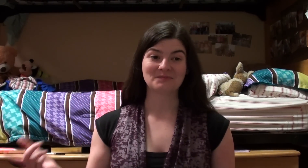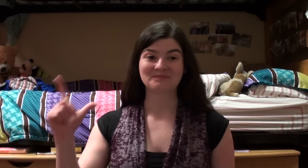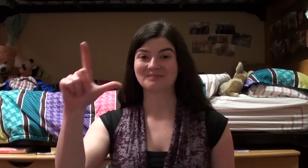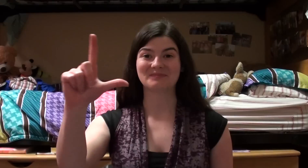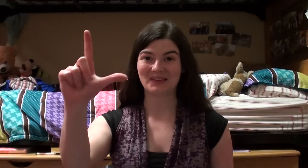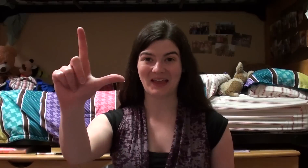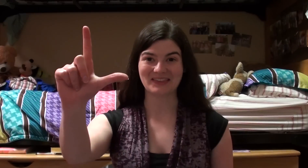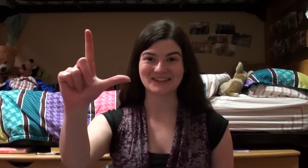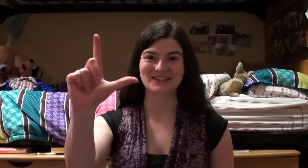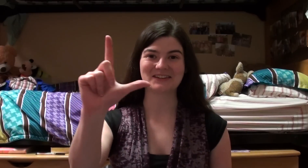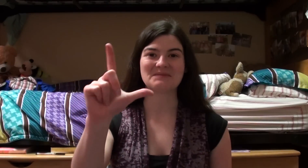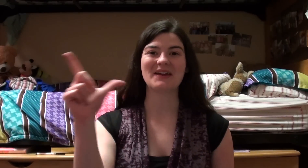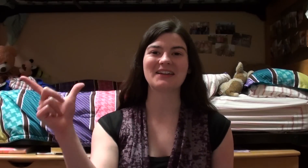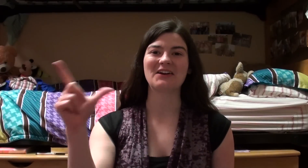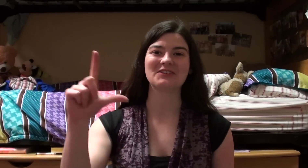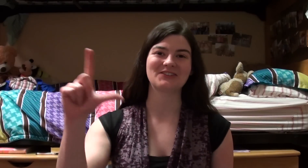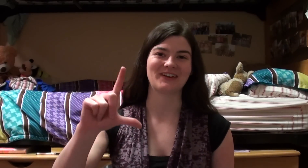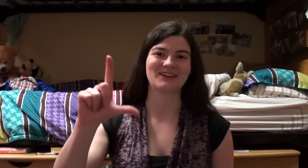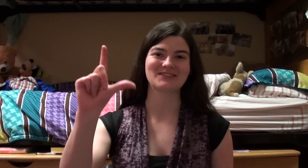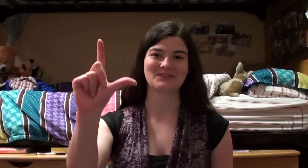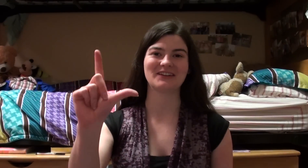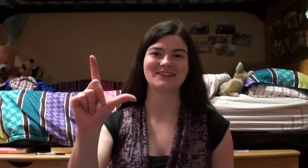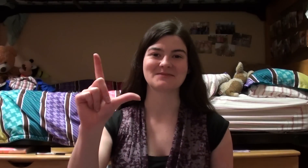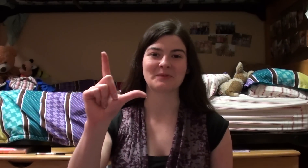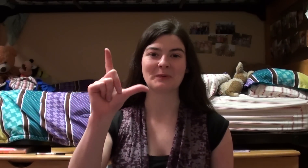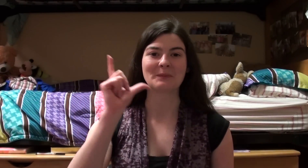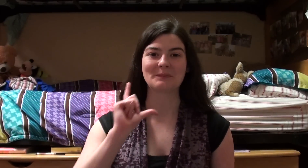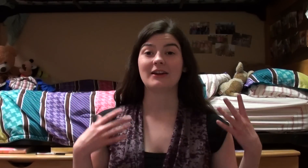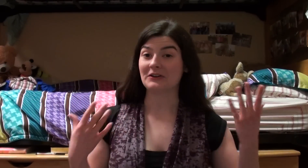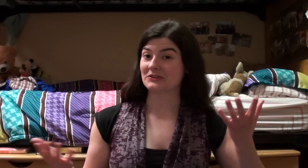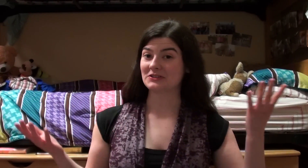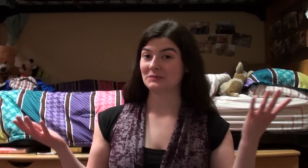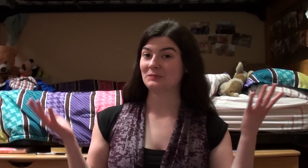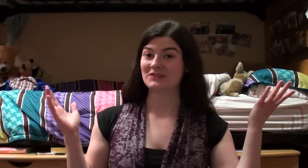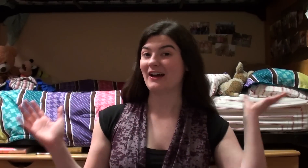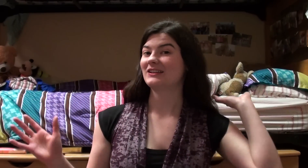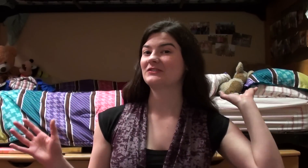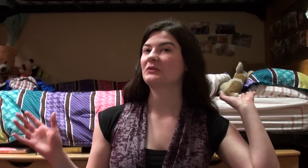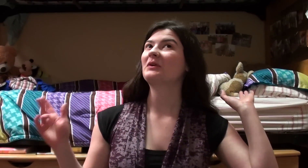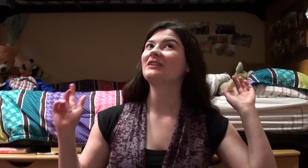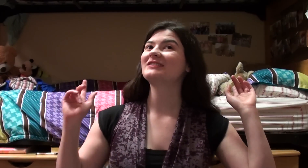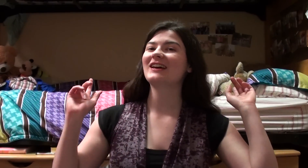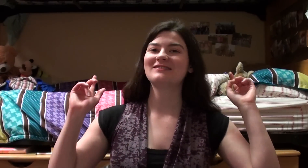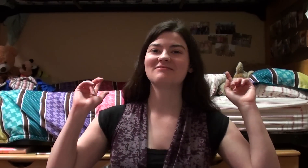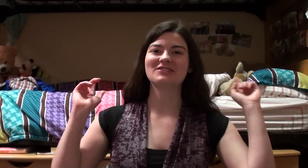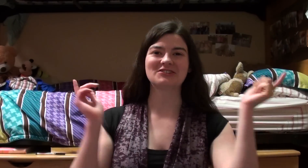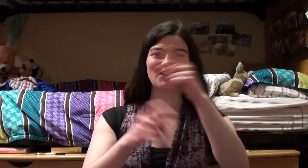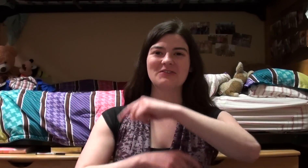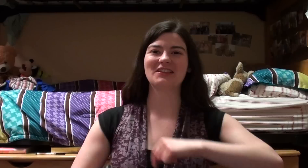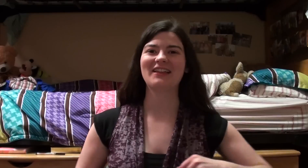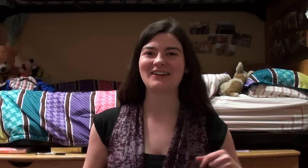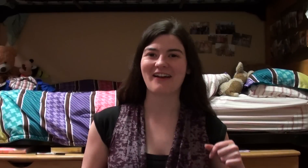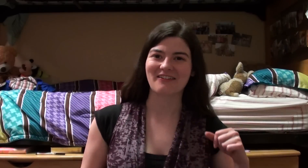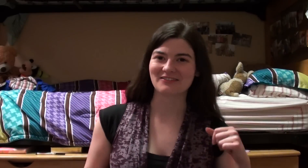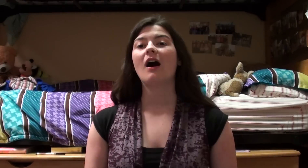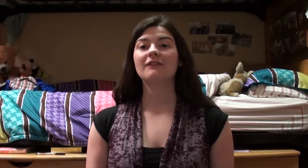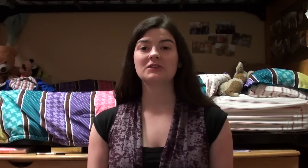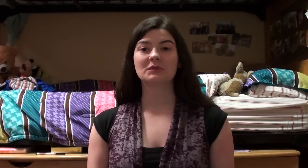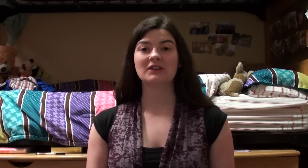like this. Make an L with your fingers. Really simple. Here are some signs for words that start with the letter L. Our first word